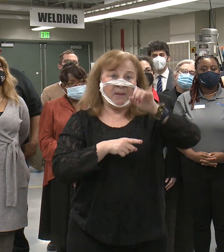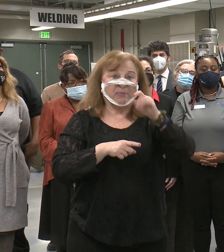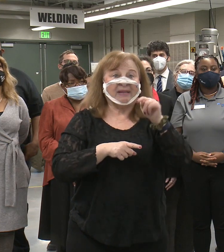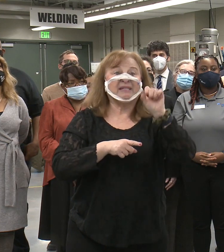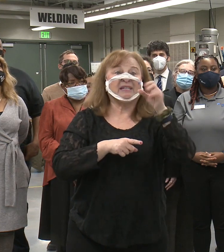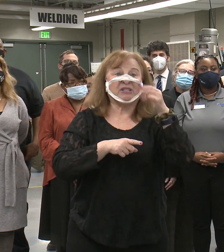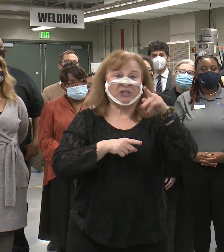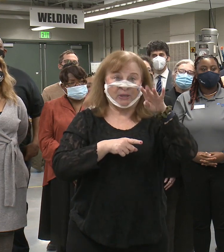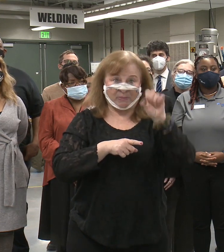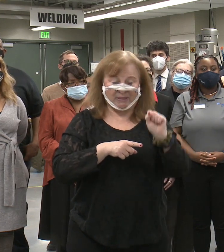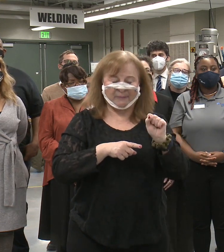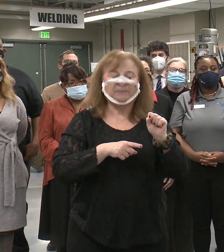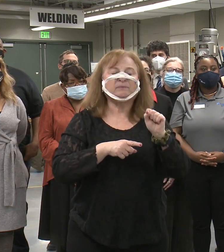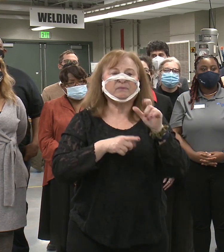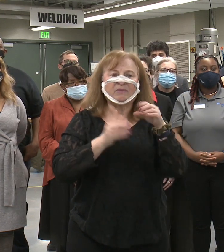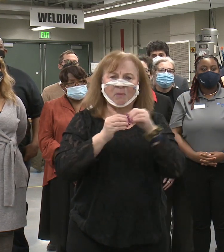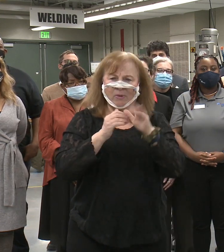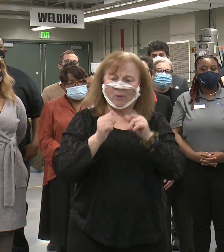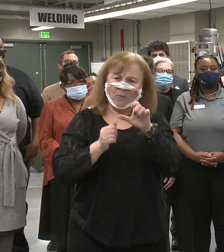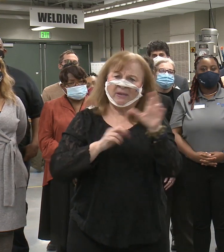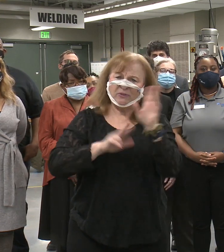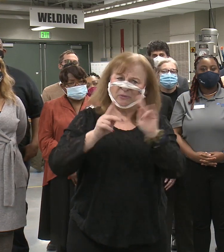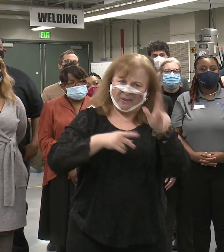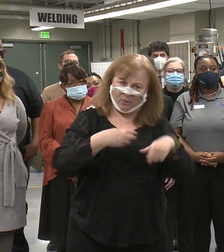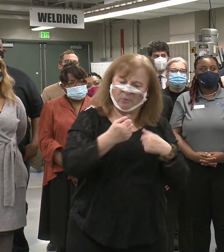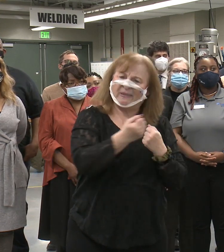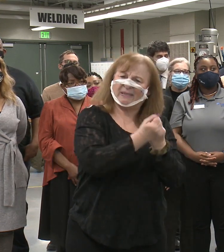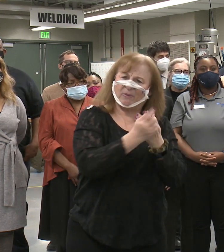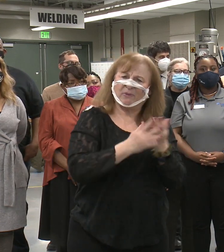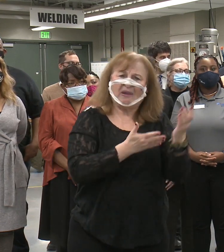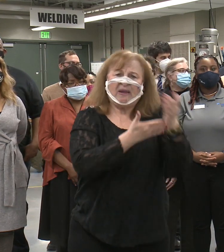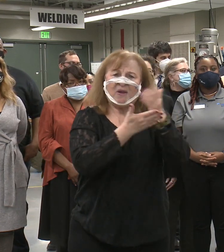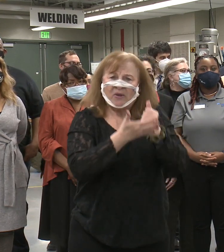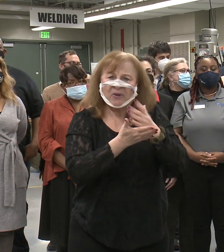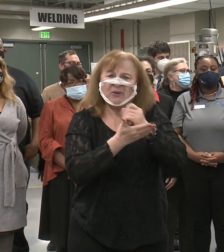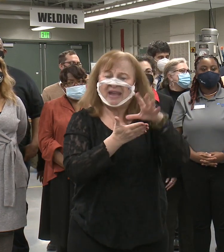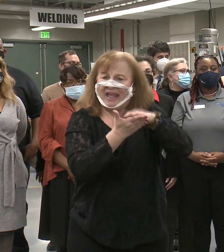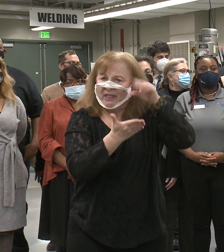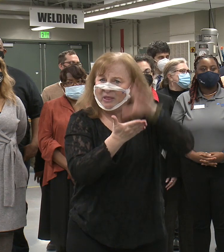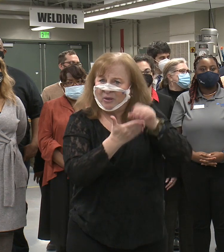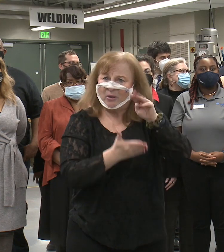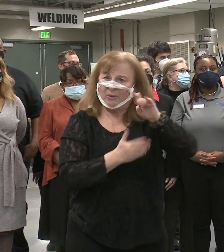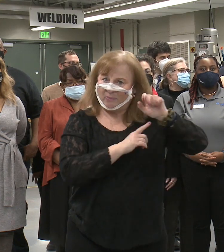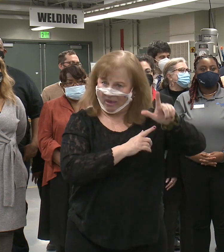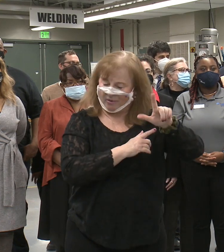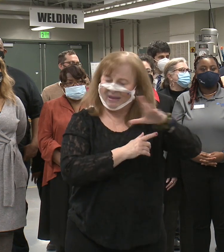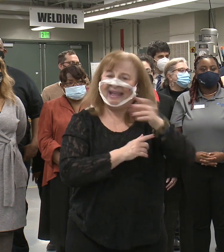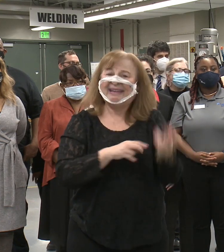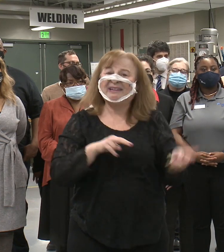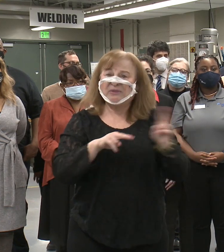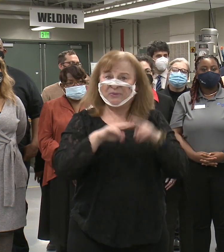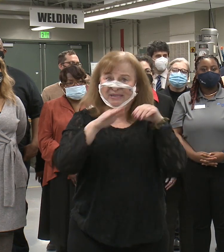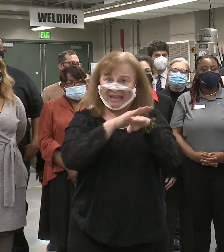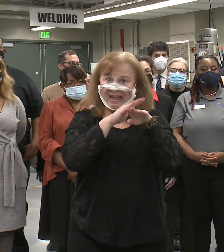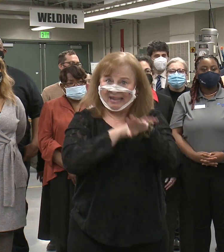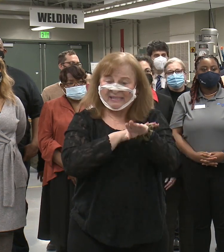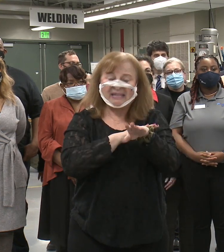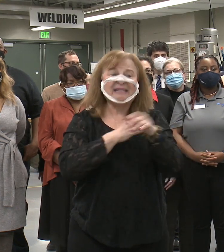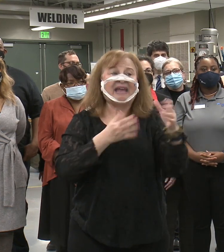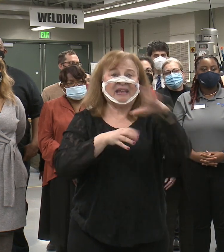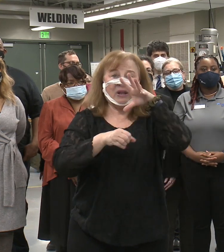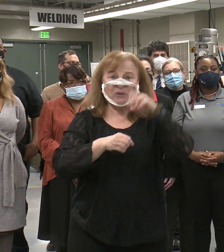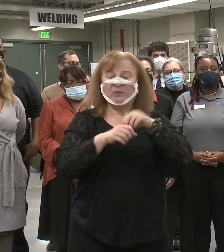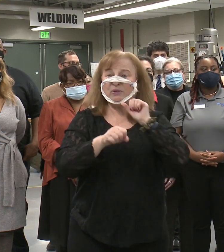apprentices will be supported through an earn and learn model. And increasing access and